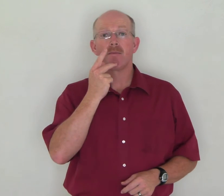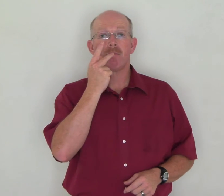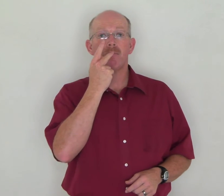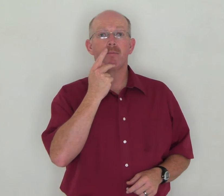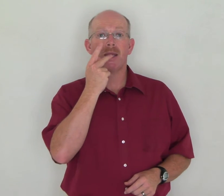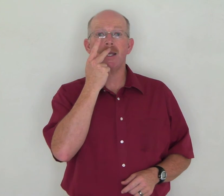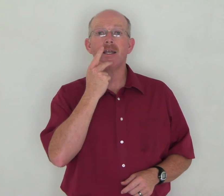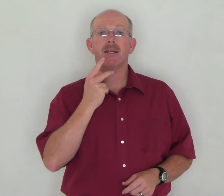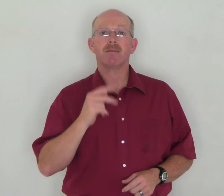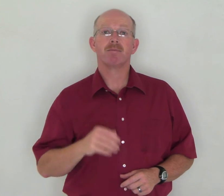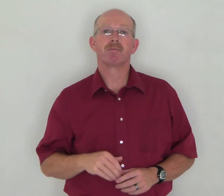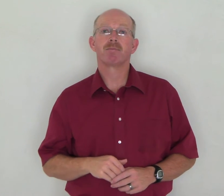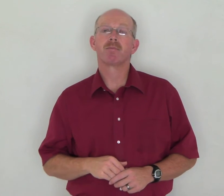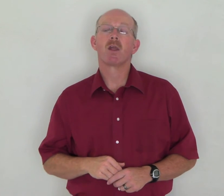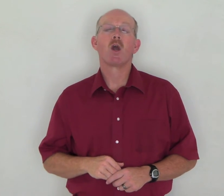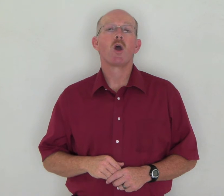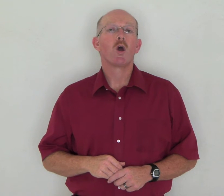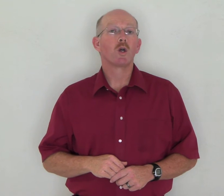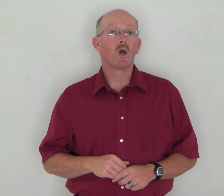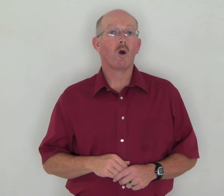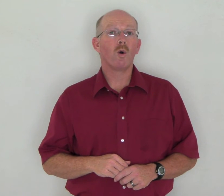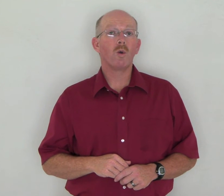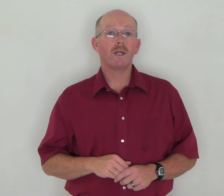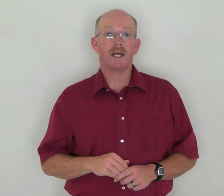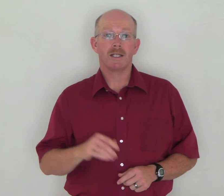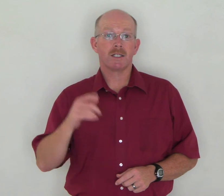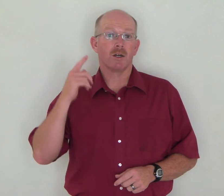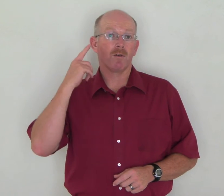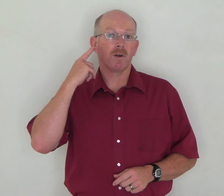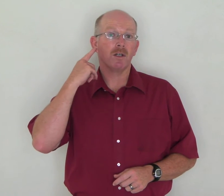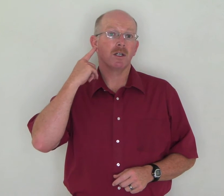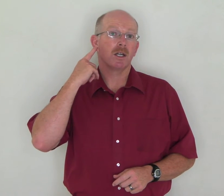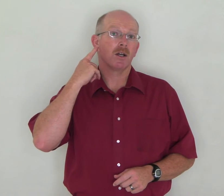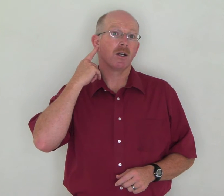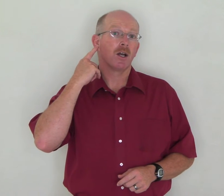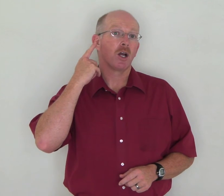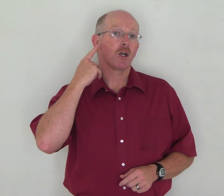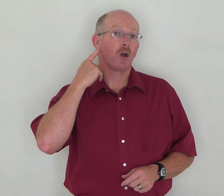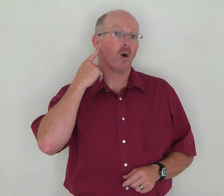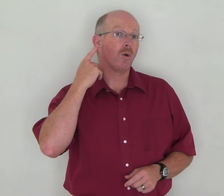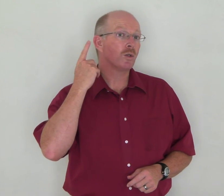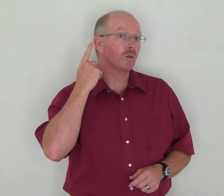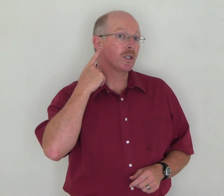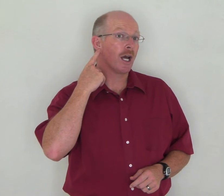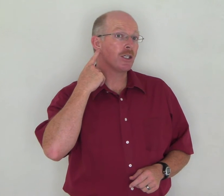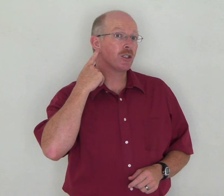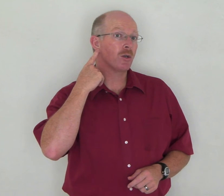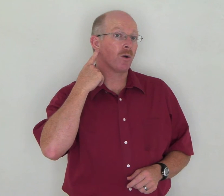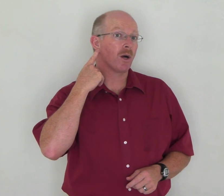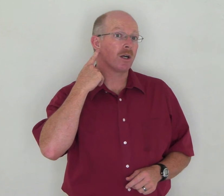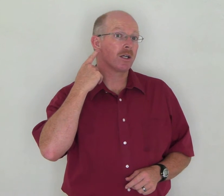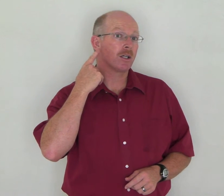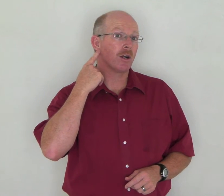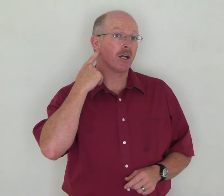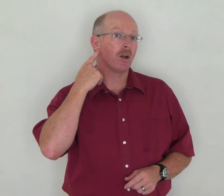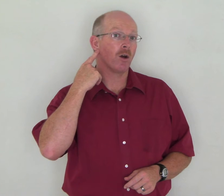Pink. Gold and silver. Gold. You touch your earlobe